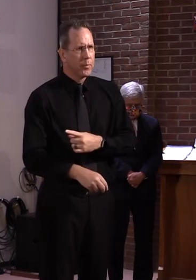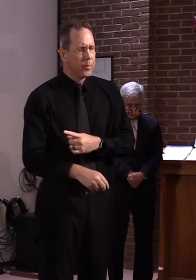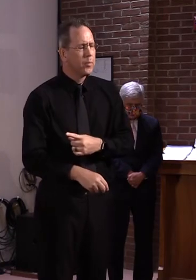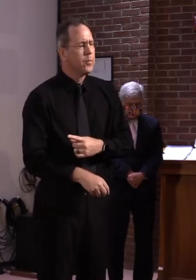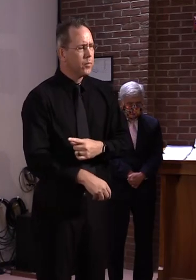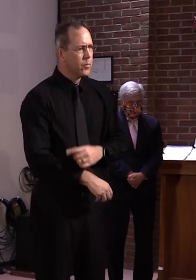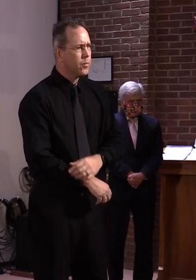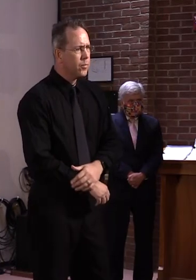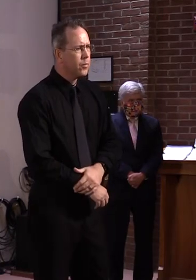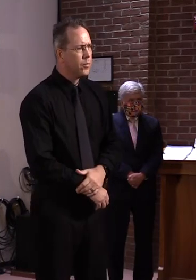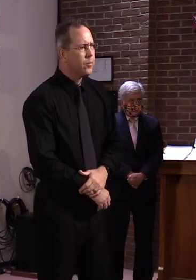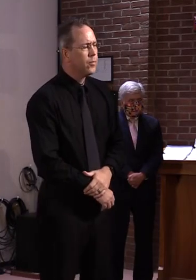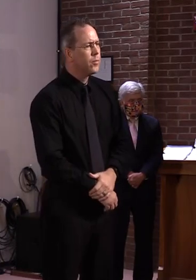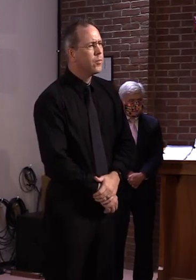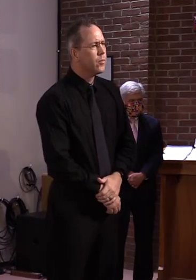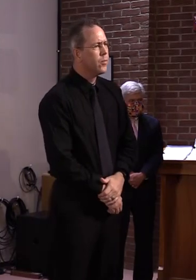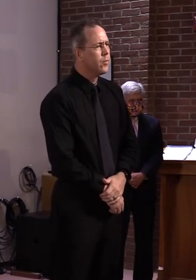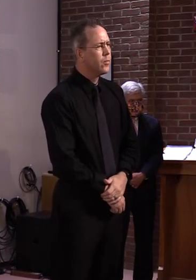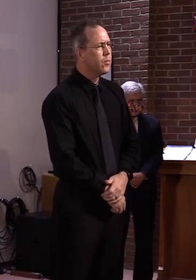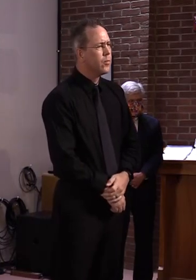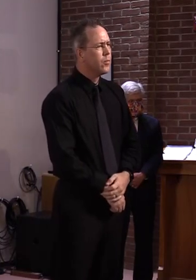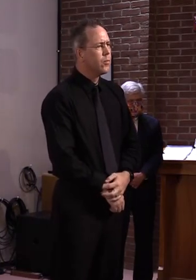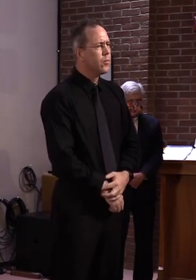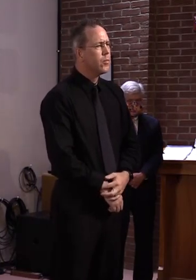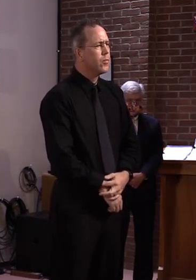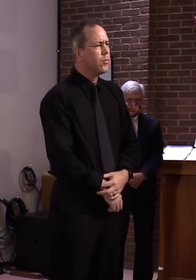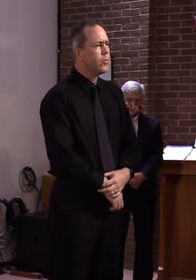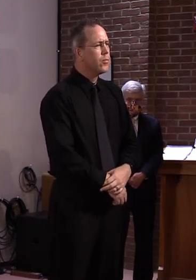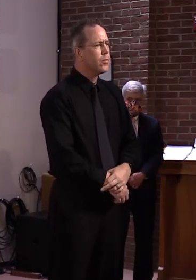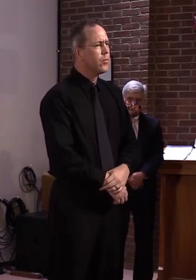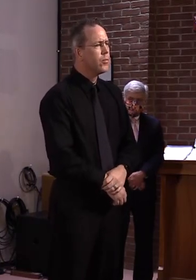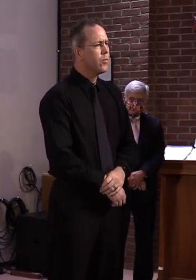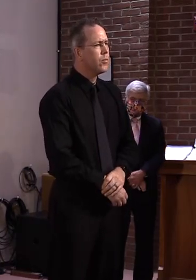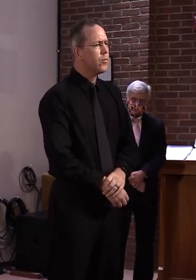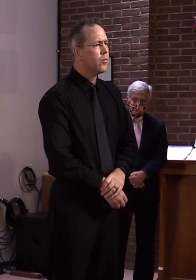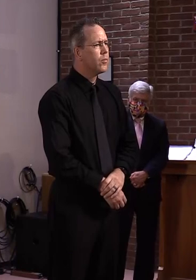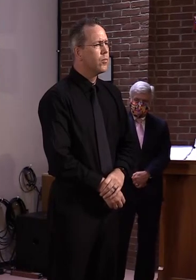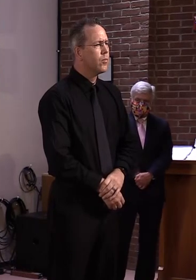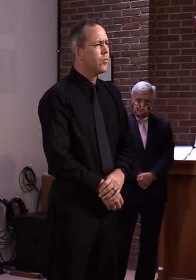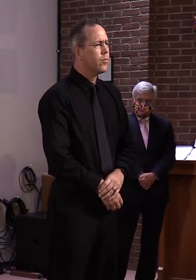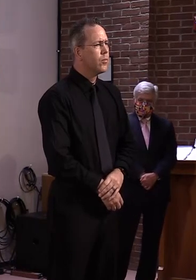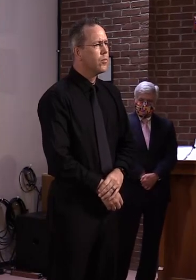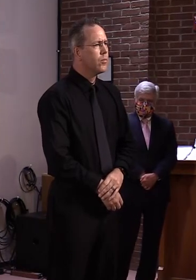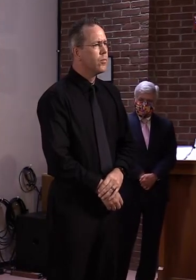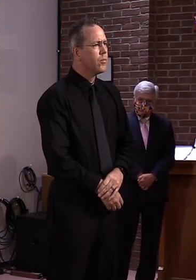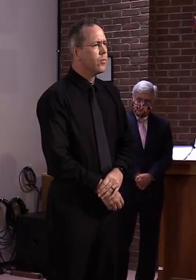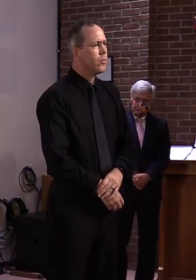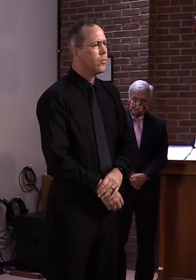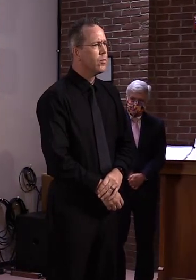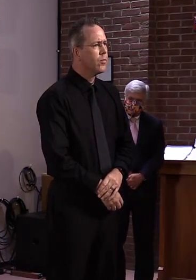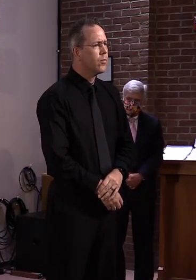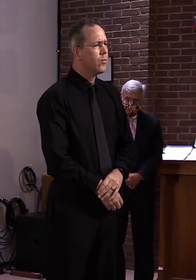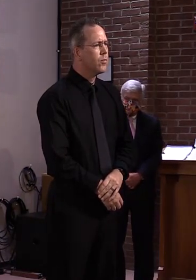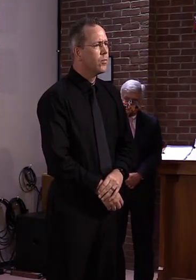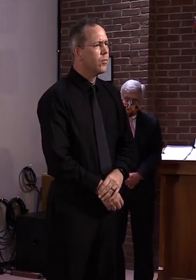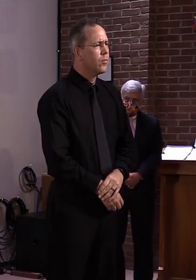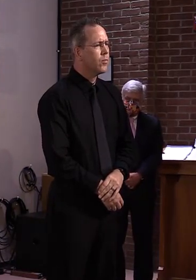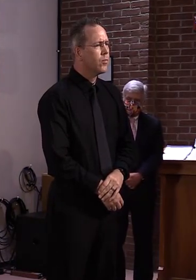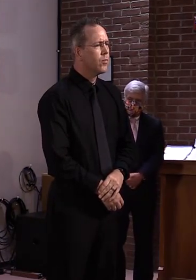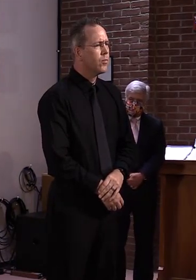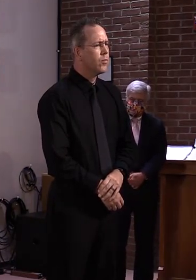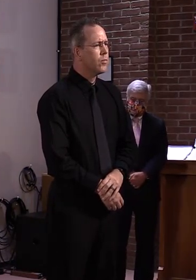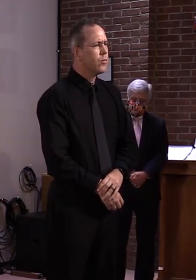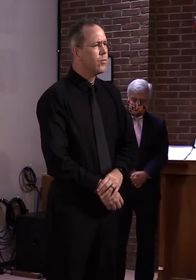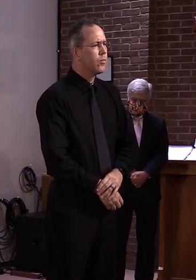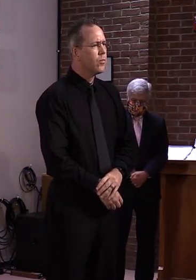rolling out these grants, what sort of internal mechanisms does the state have to make sure that there won't be fraud or